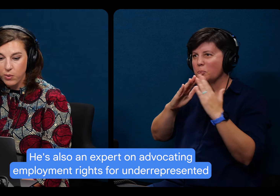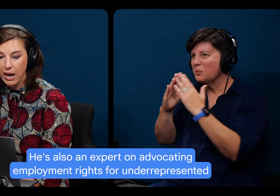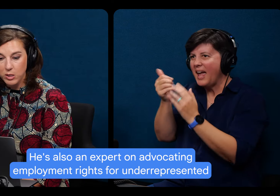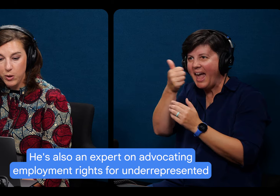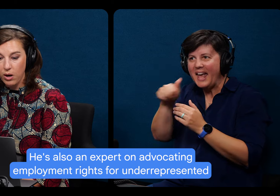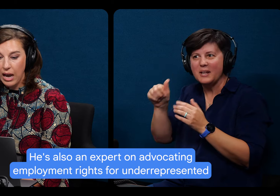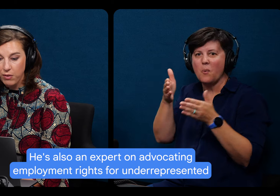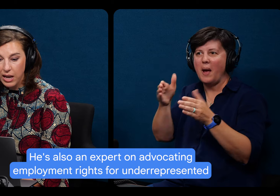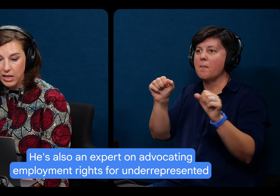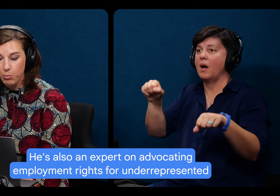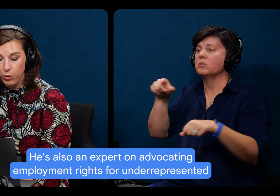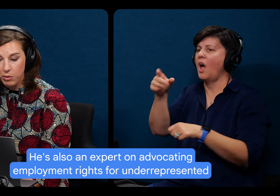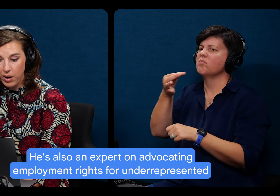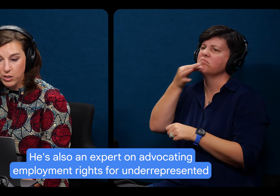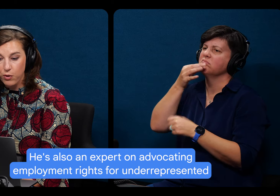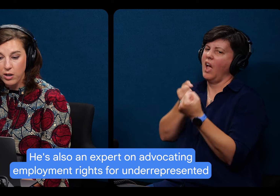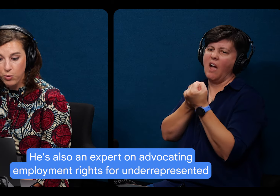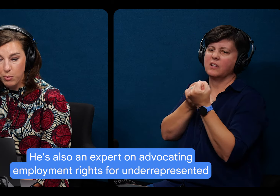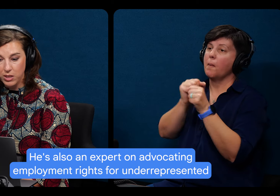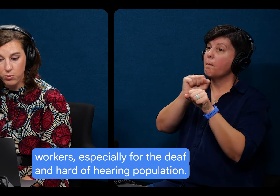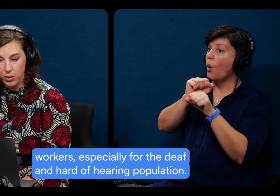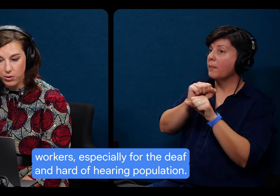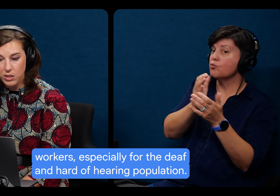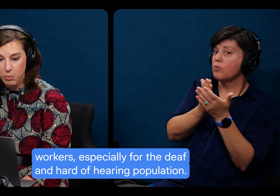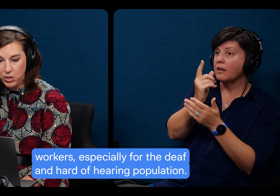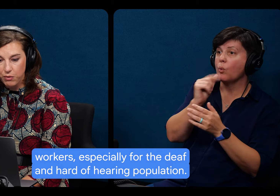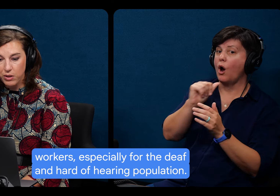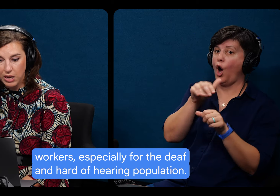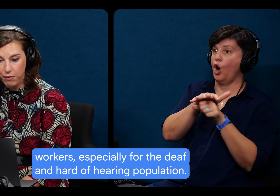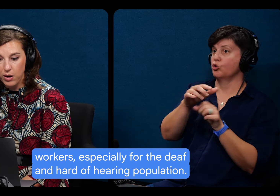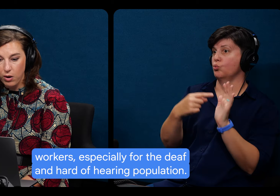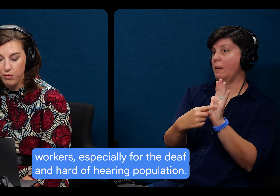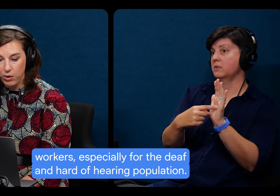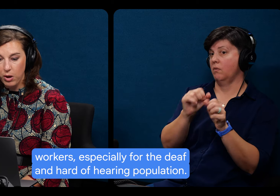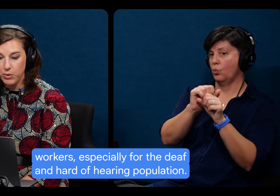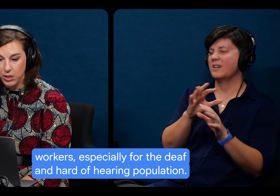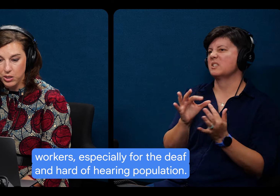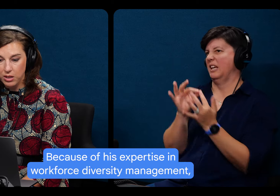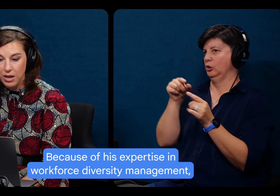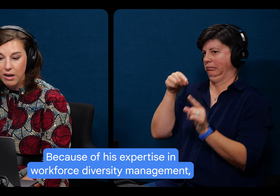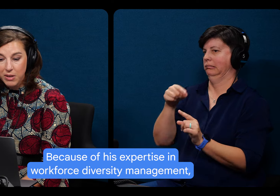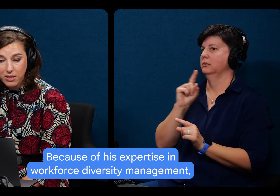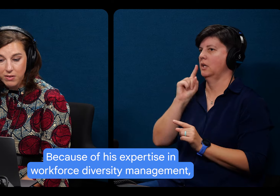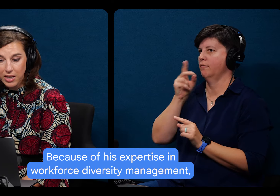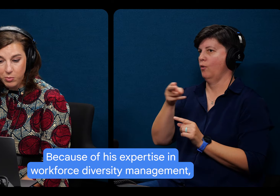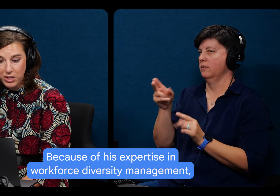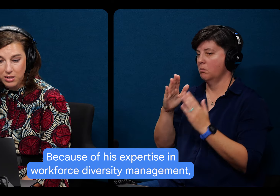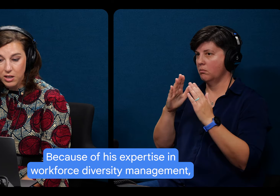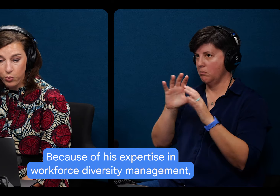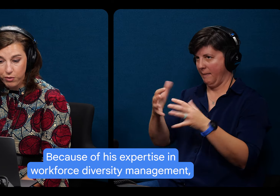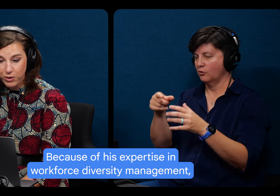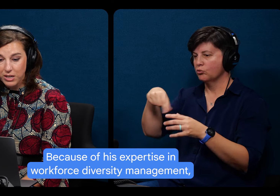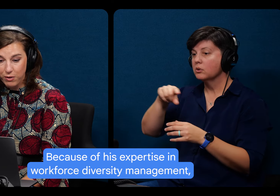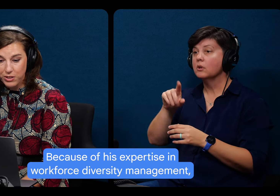also an expert on advocating employment rights for underrepresented workers, especially for the deaf and hard of hearing population. Because of his expertise